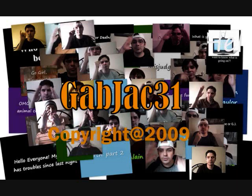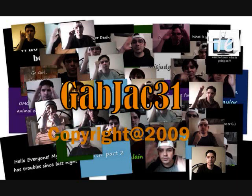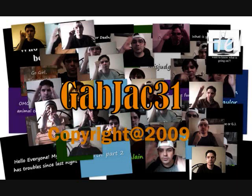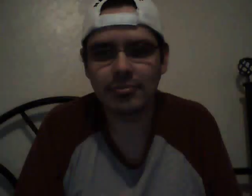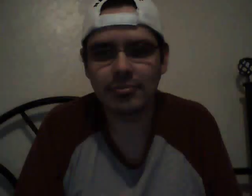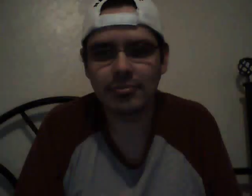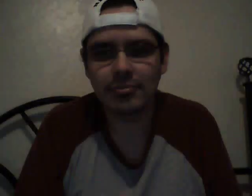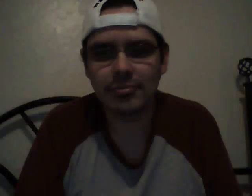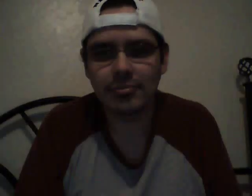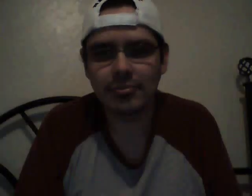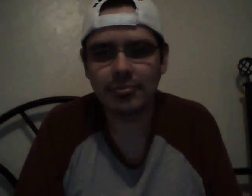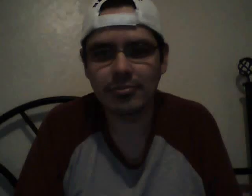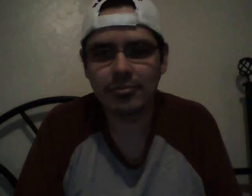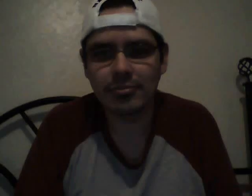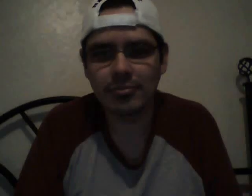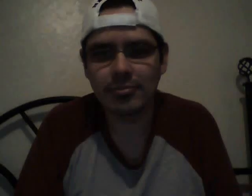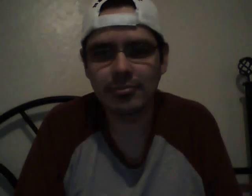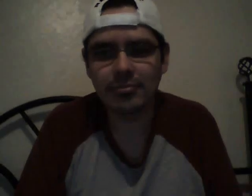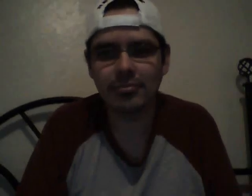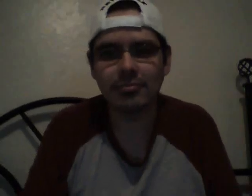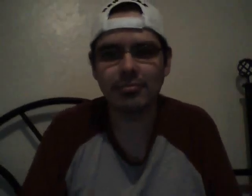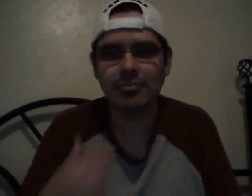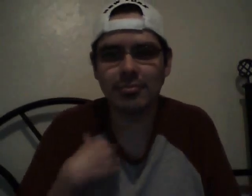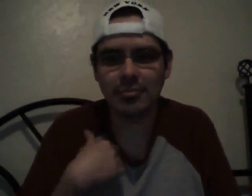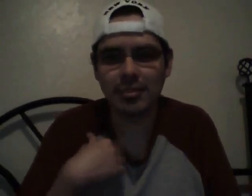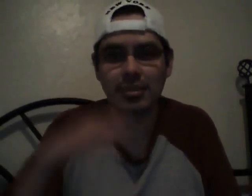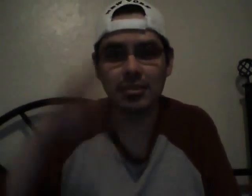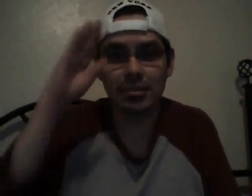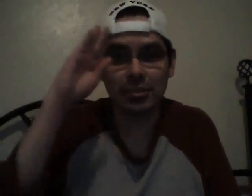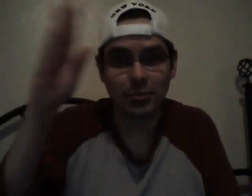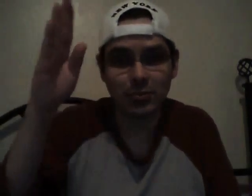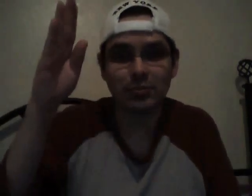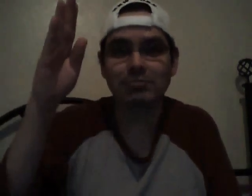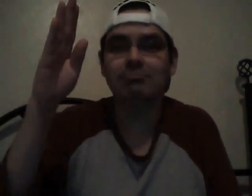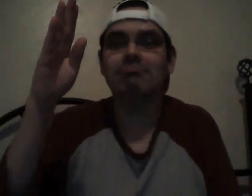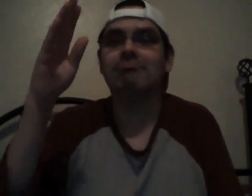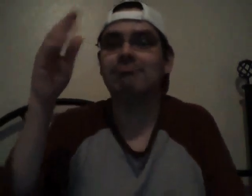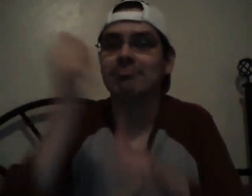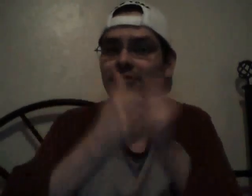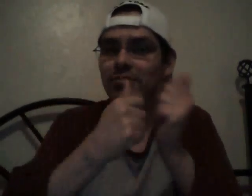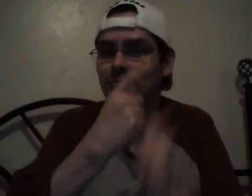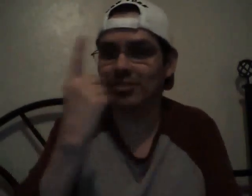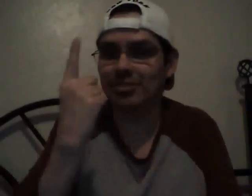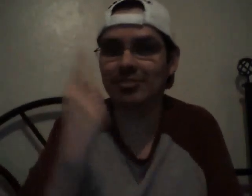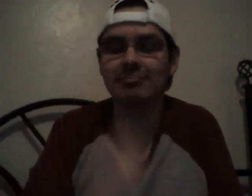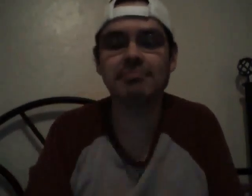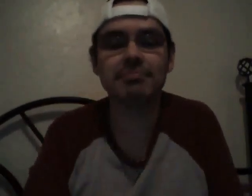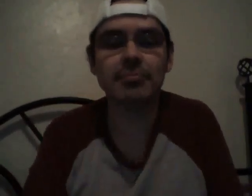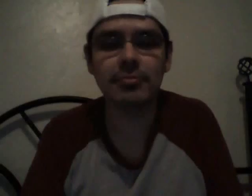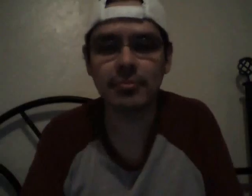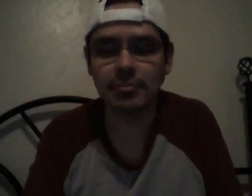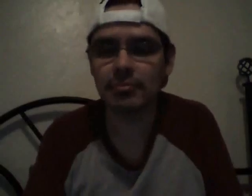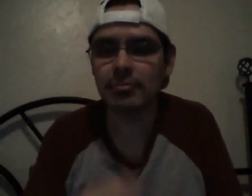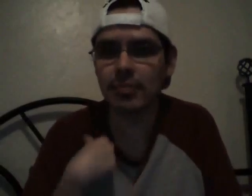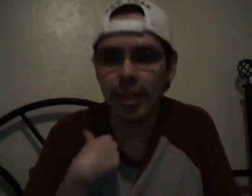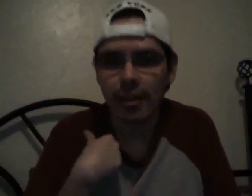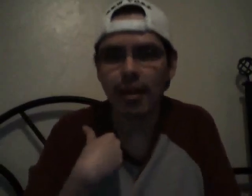We have set up a flashy-looking, fraudulent website, but a slick answering service that makes you think you're talking to the bank which